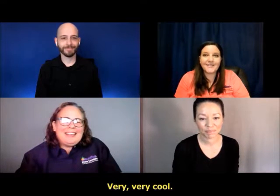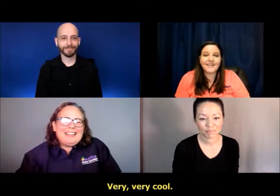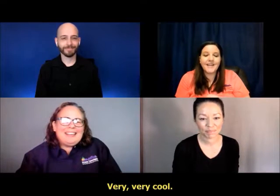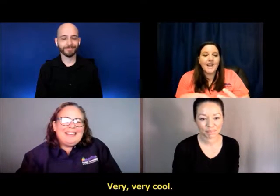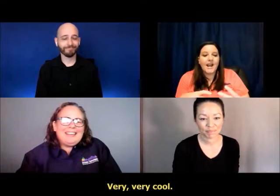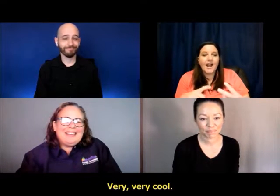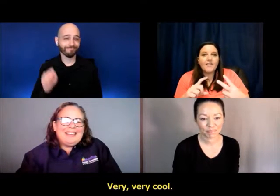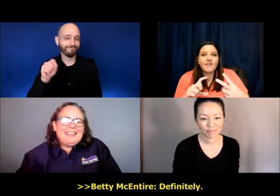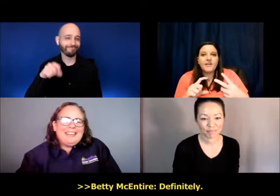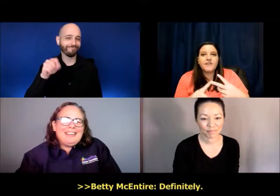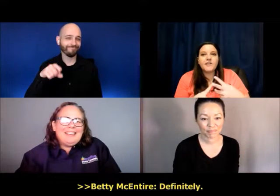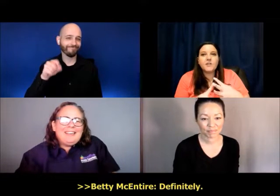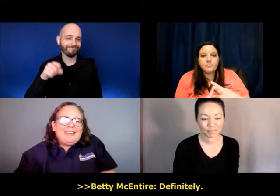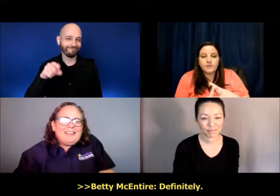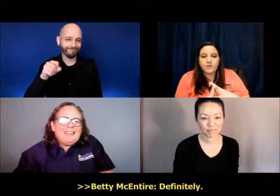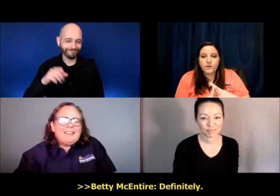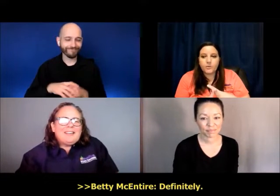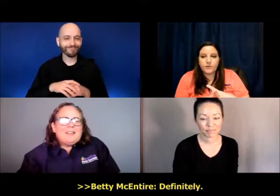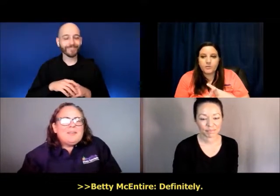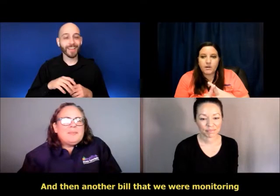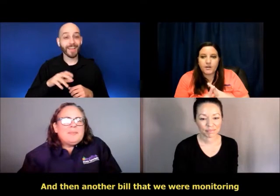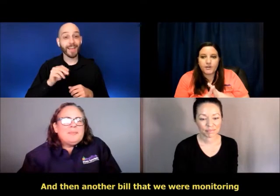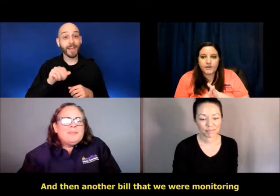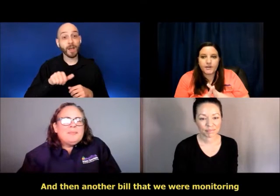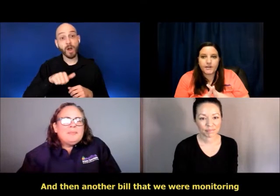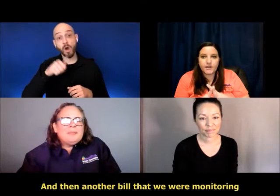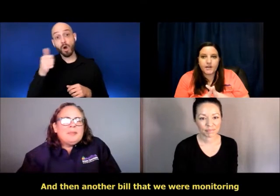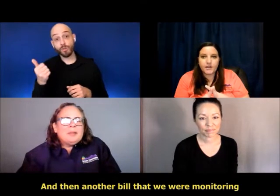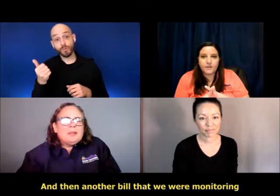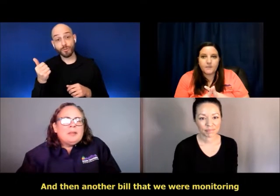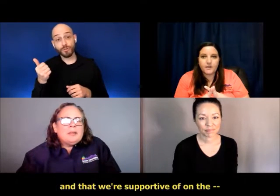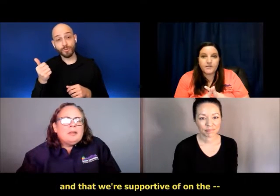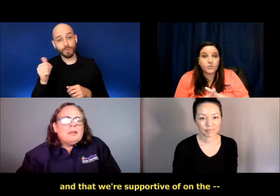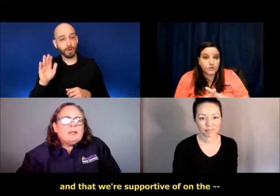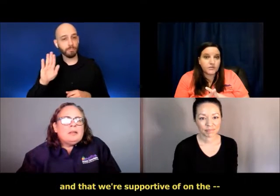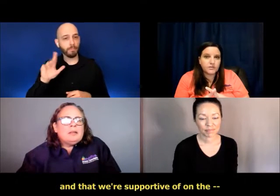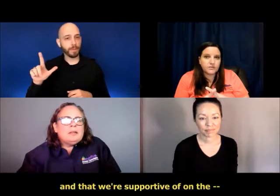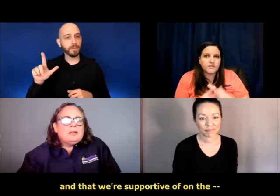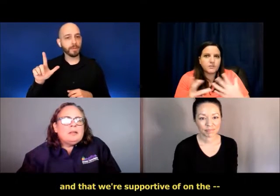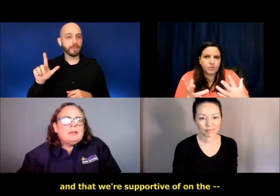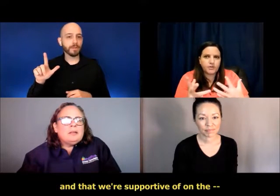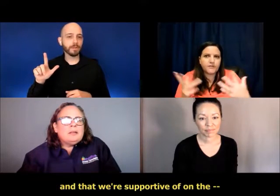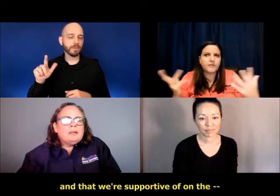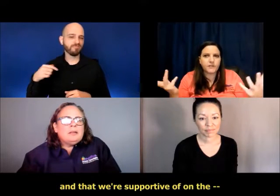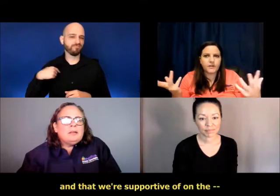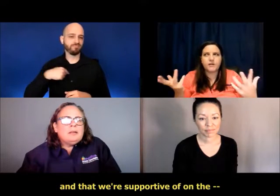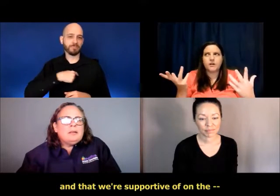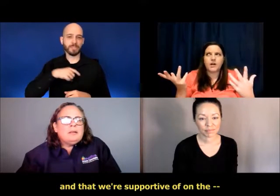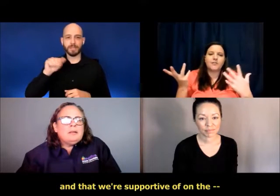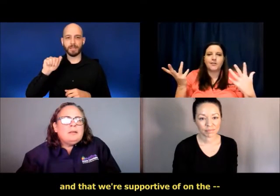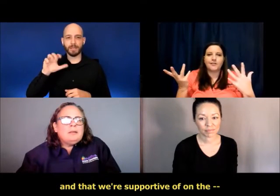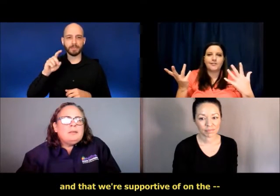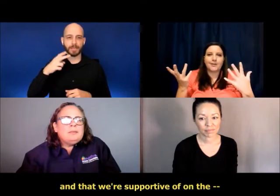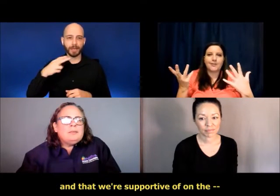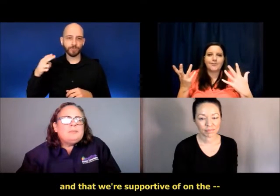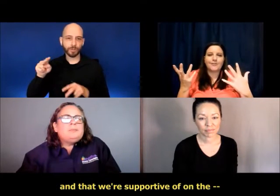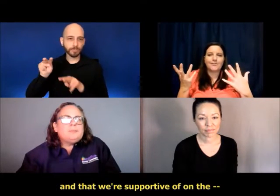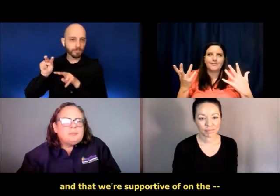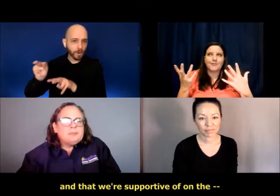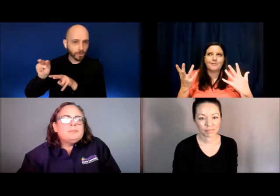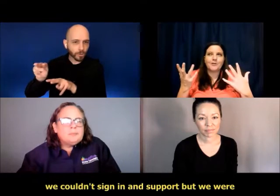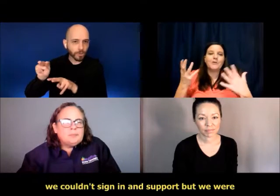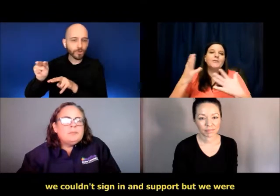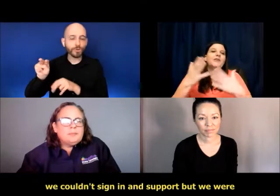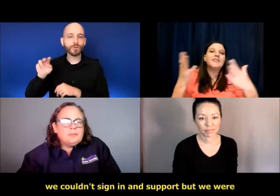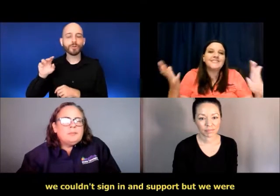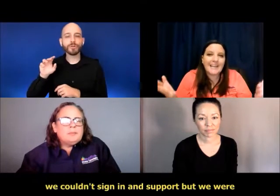Definitely. And then another bill that we were monitoring, um, and we're supportive of on the, on the,